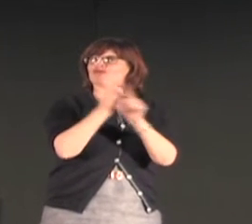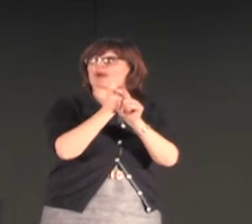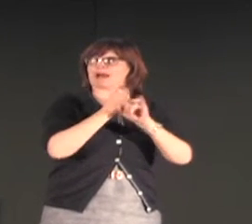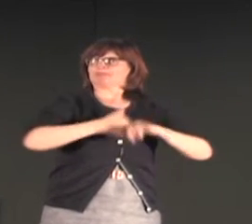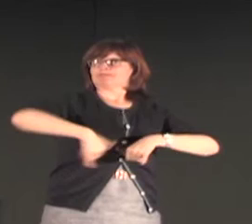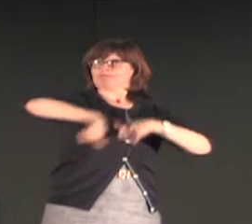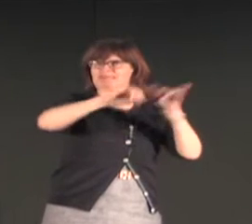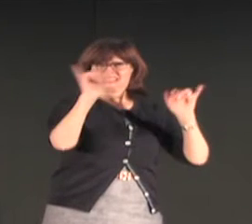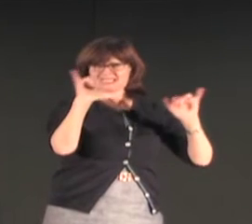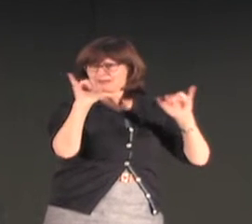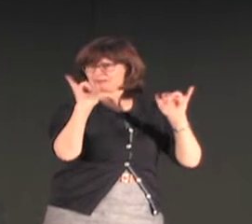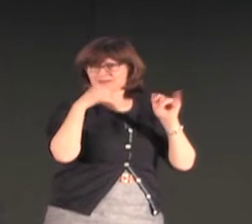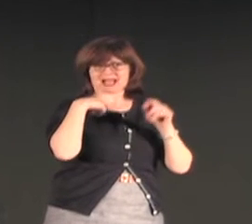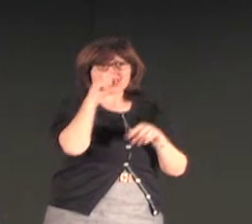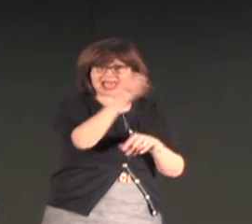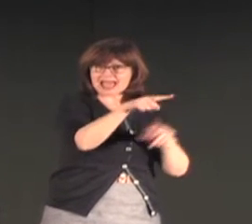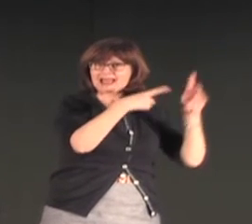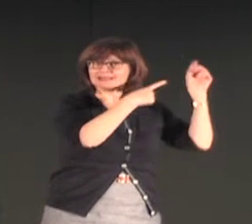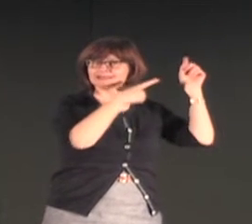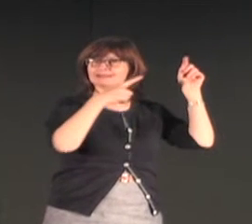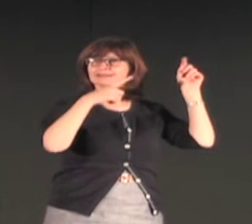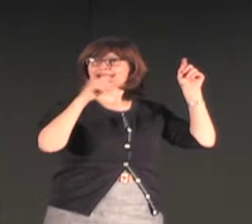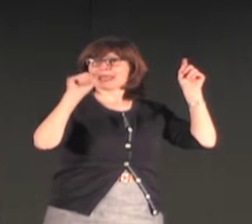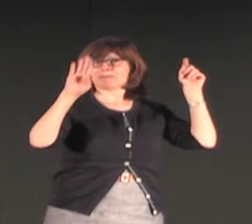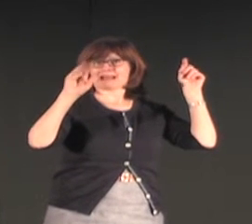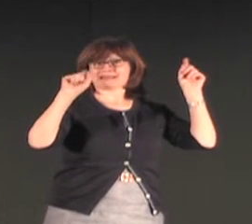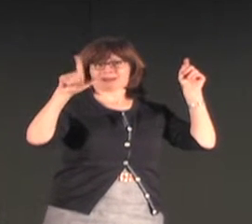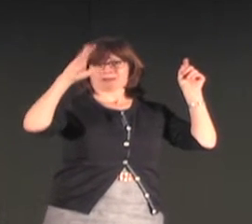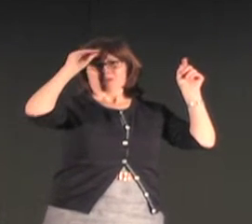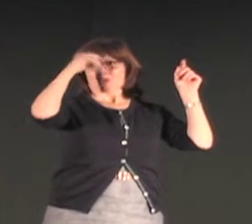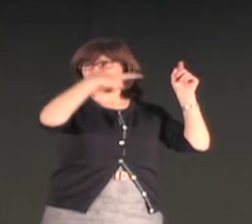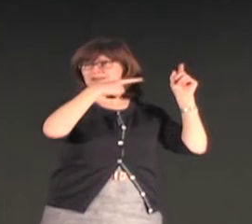use mascara use the sign for mascara and that becomes what